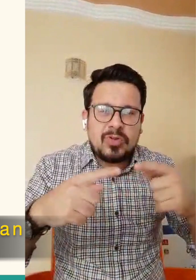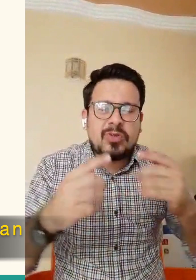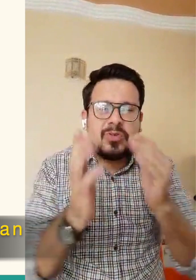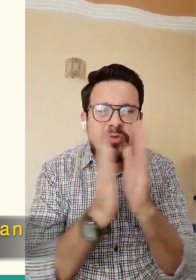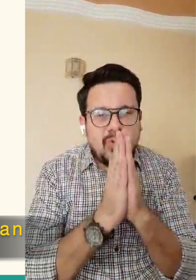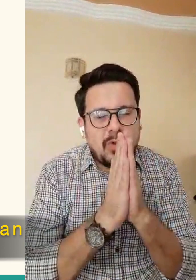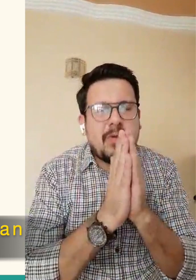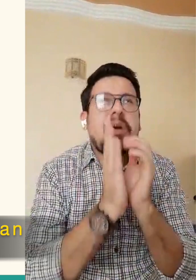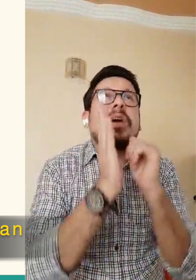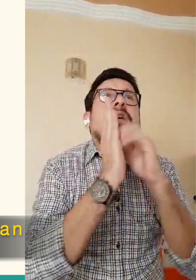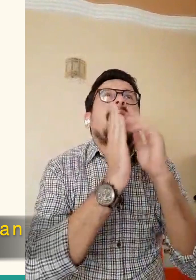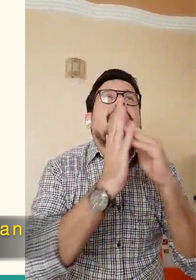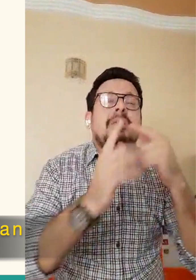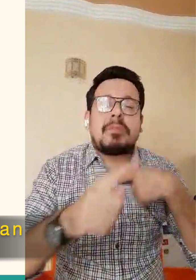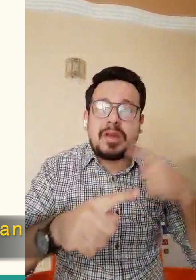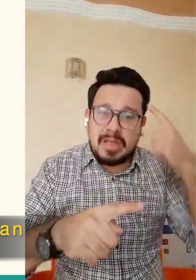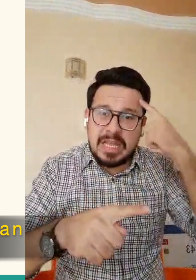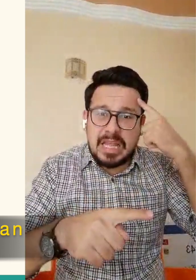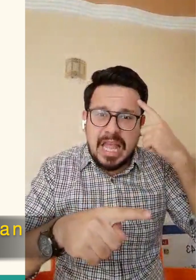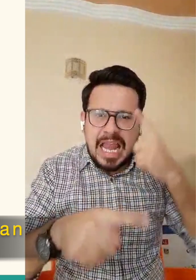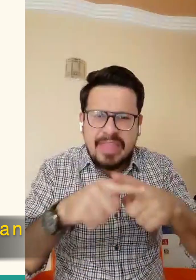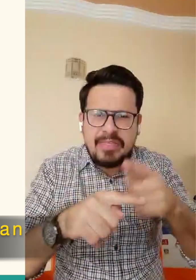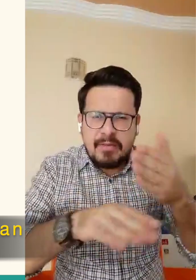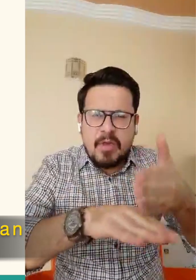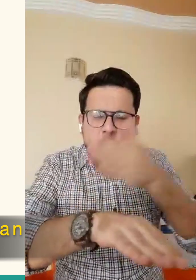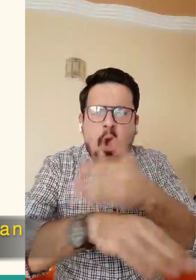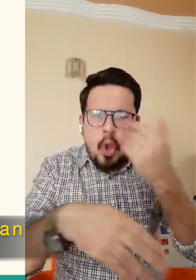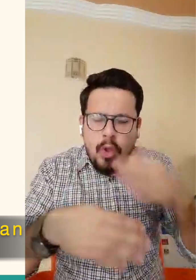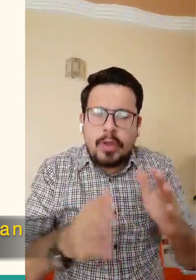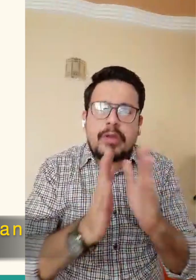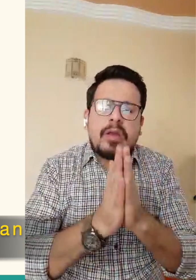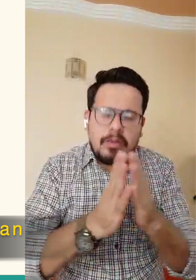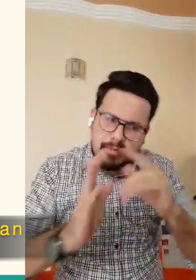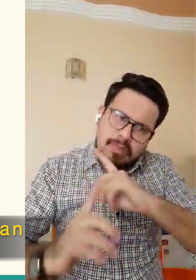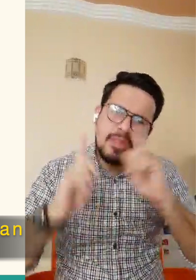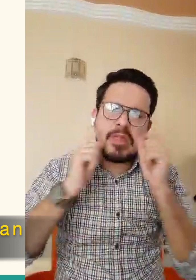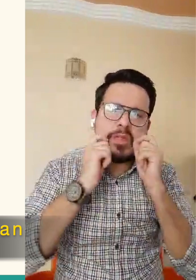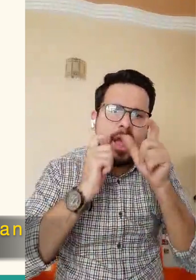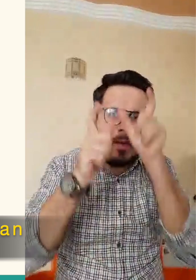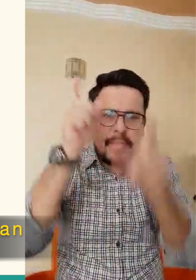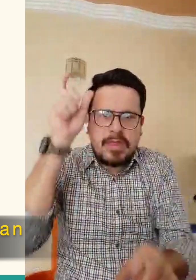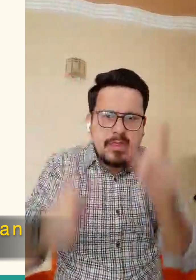Number 4. Repent and make du'a.